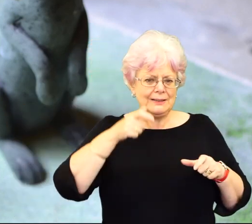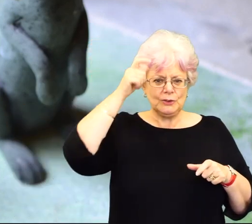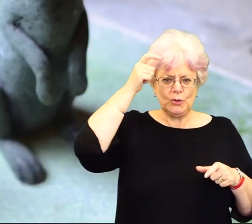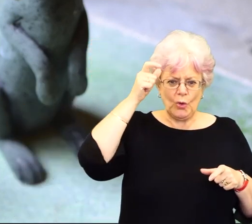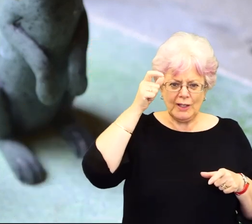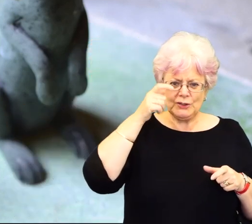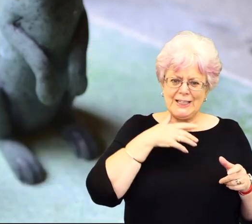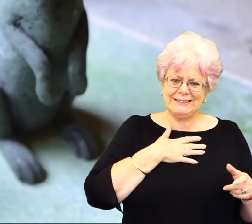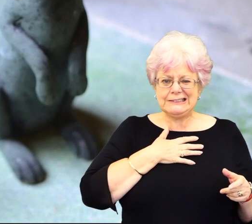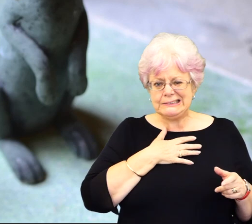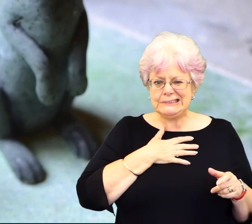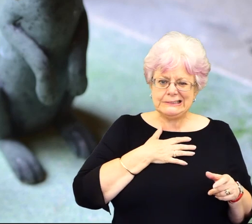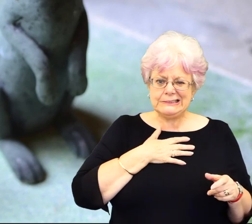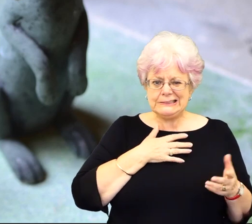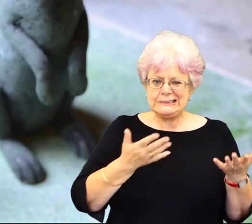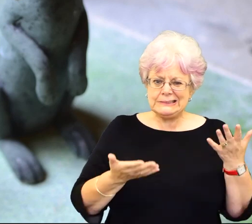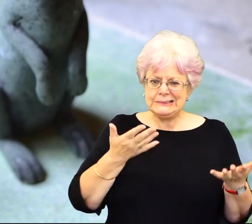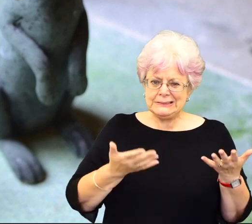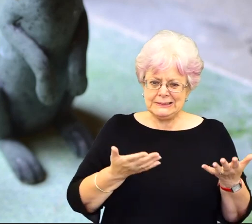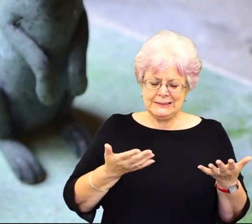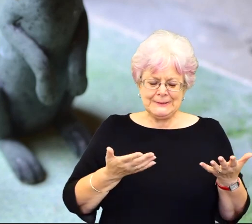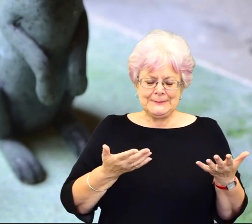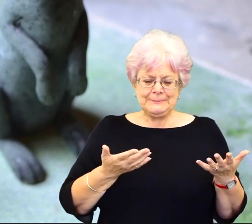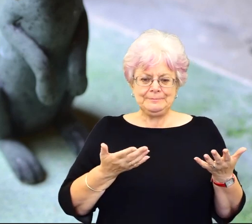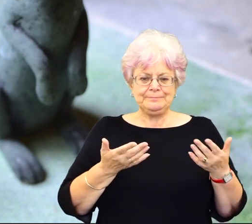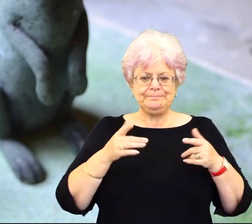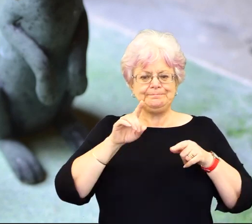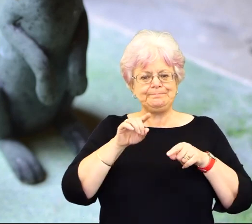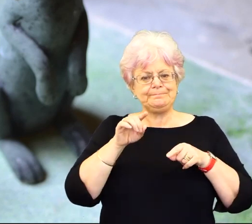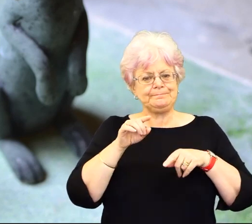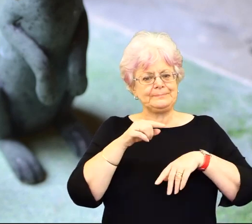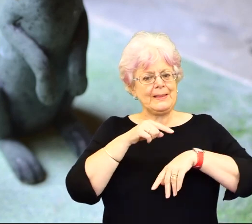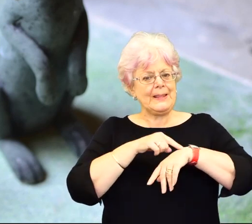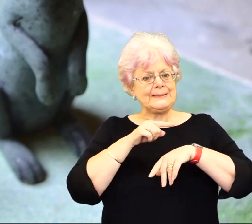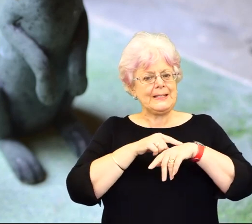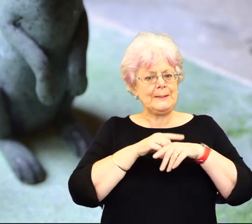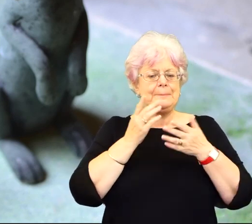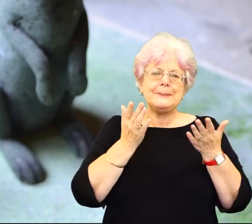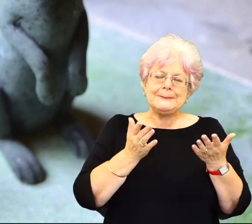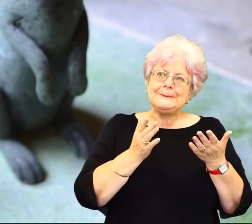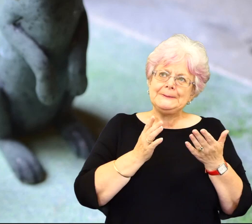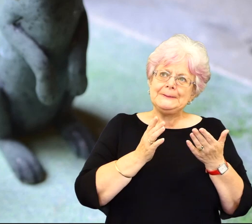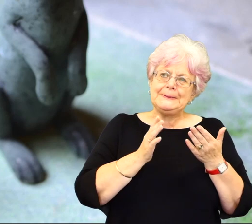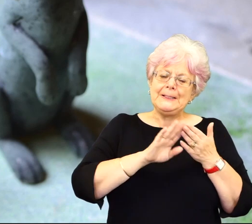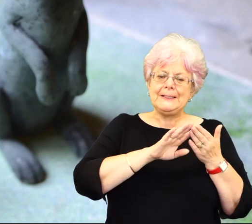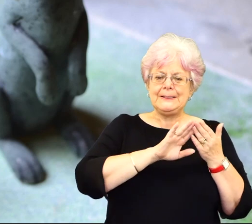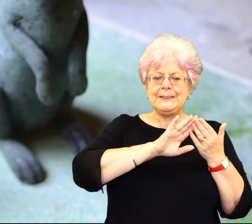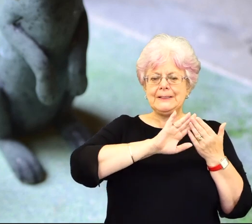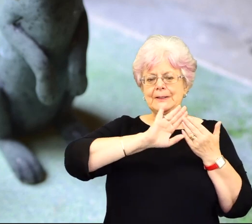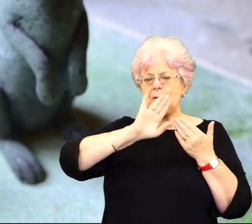I had in college, and all the things you pick up, and then you raise, why did I think of then? But at the time, was all like, that almost too much, that